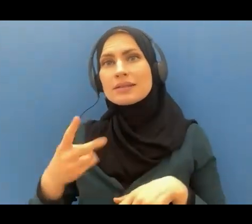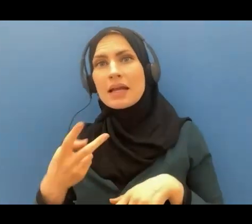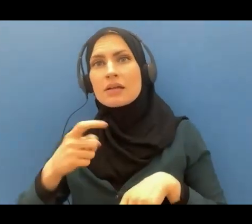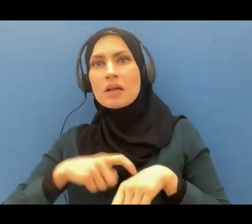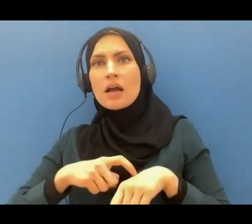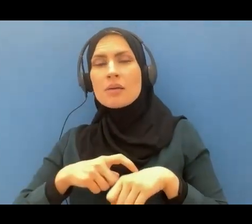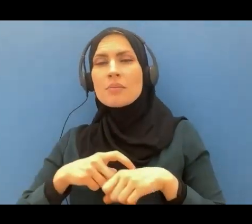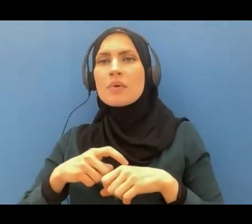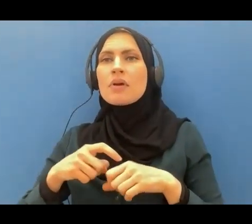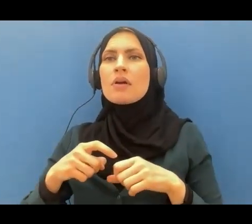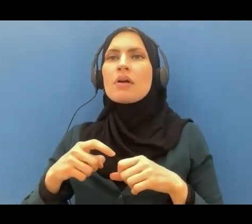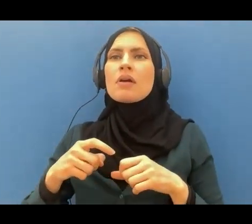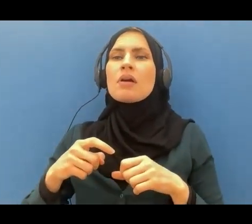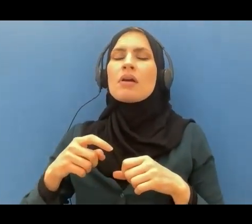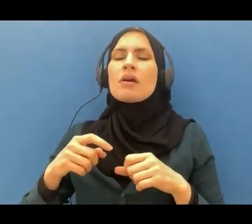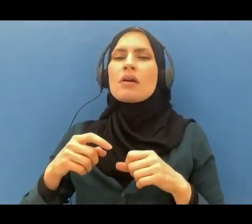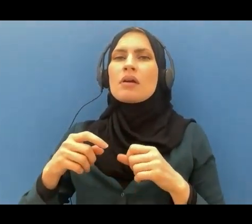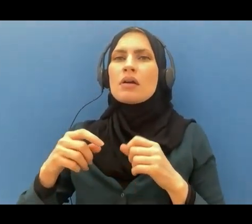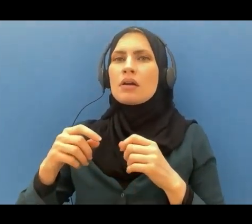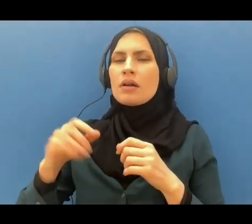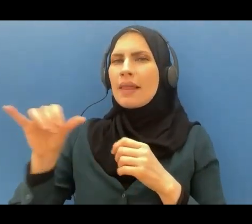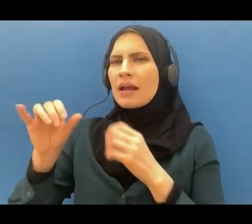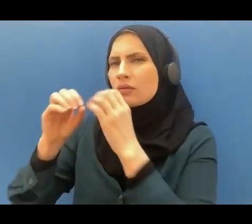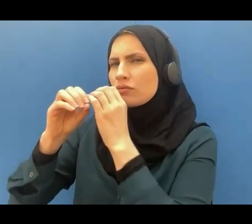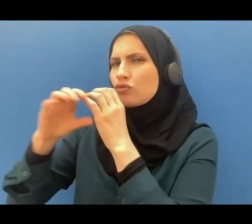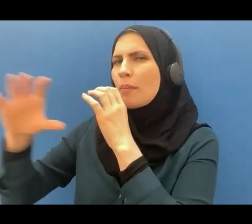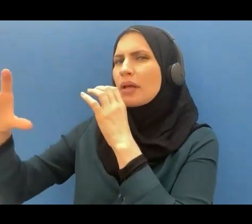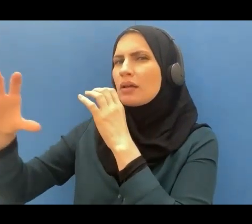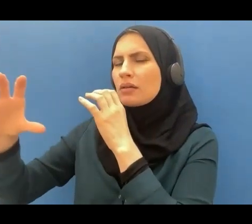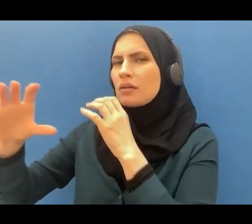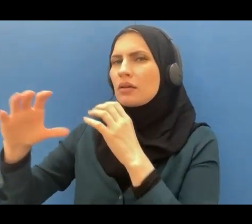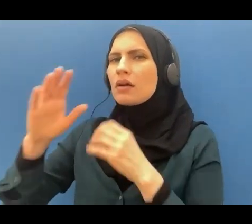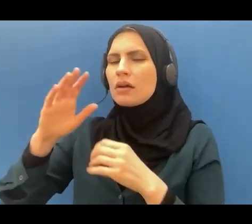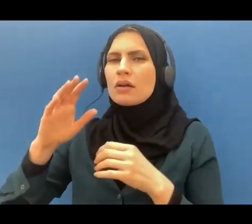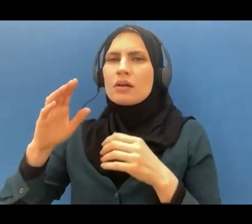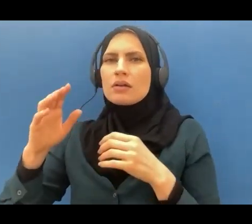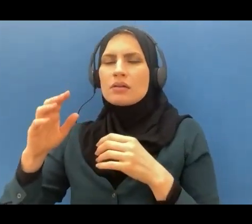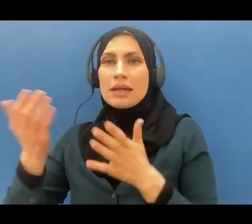come and behold they will be standing looking on and waiting